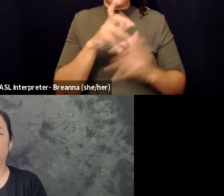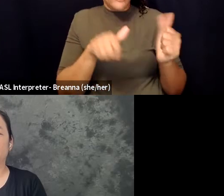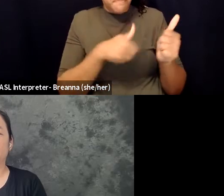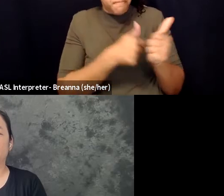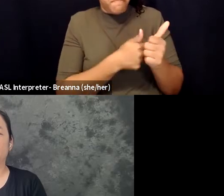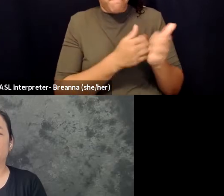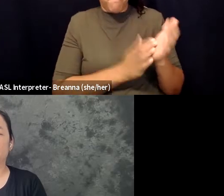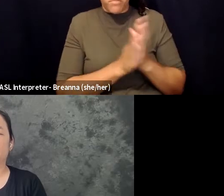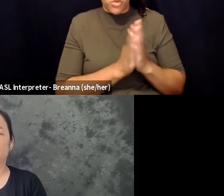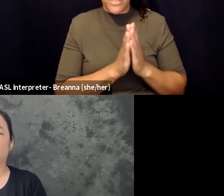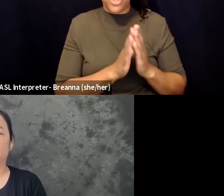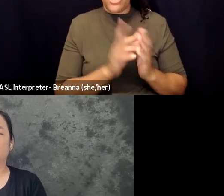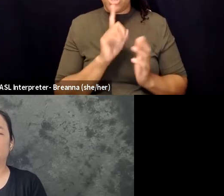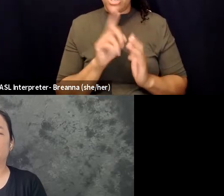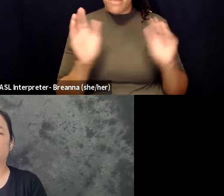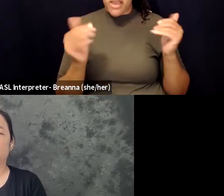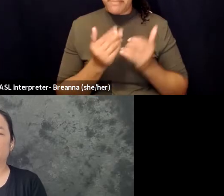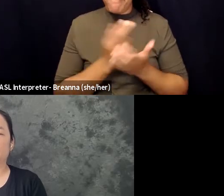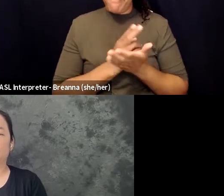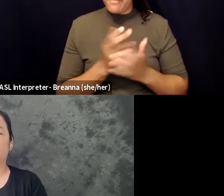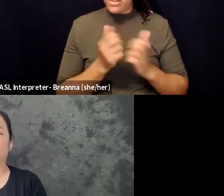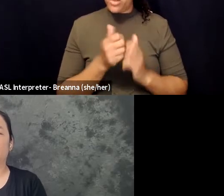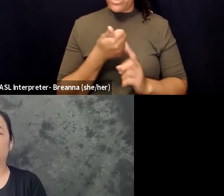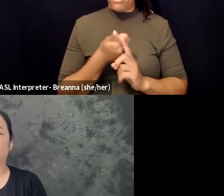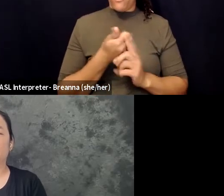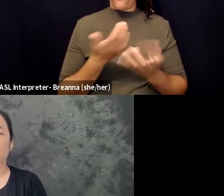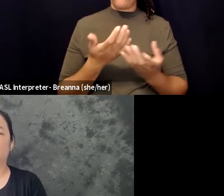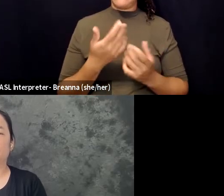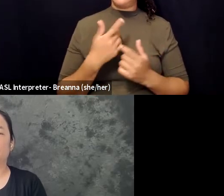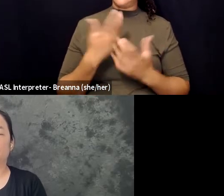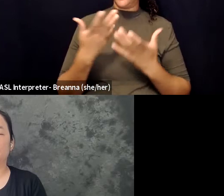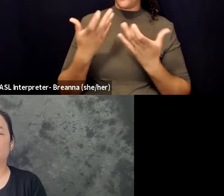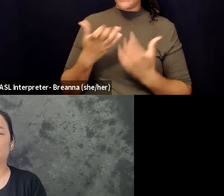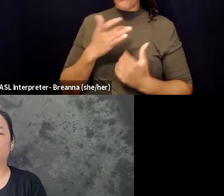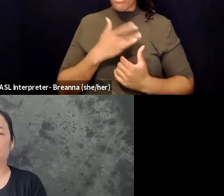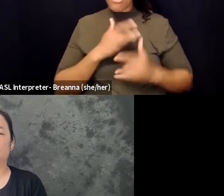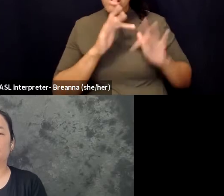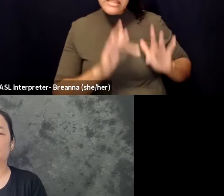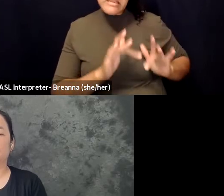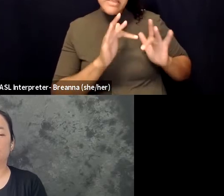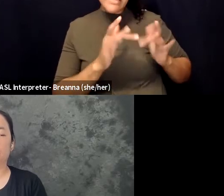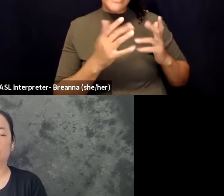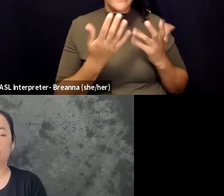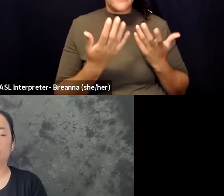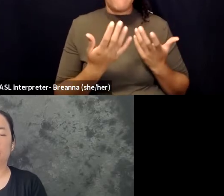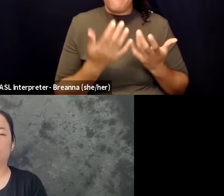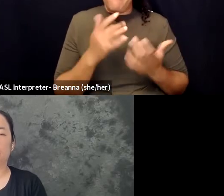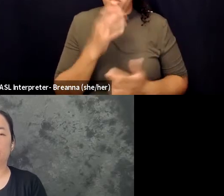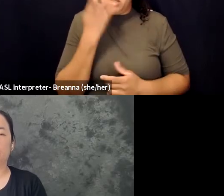i looking for sympathy am i looking for um like what is the reason for this am i only sharing